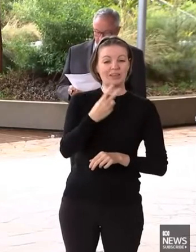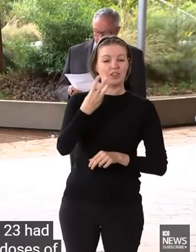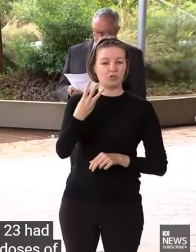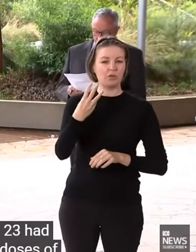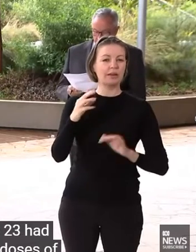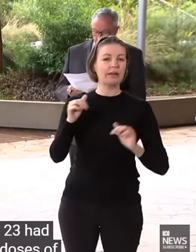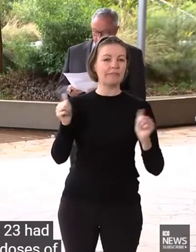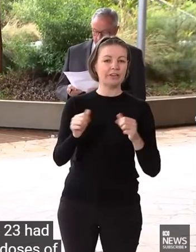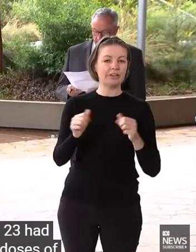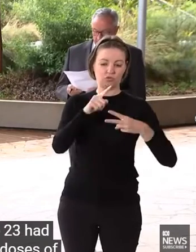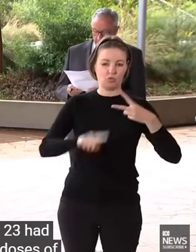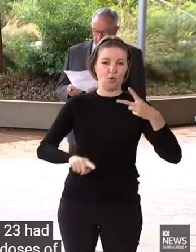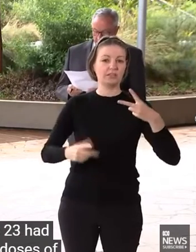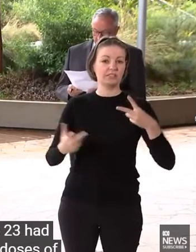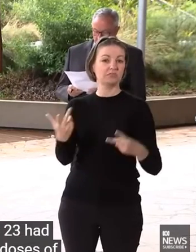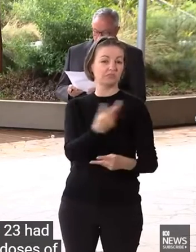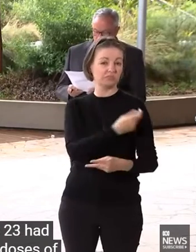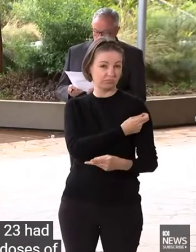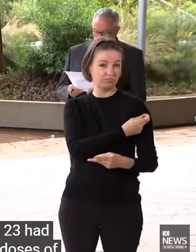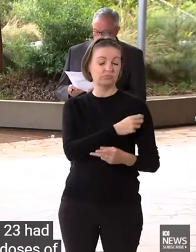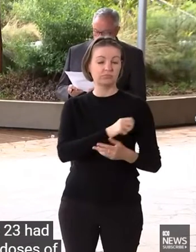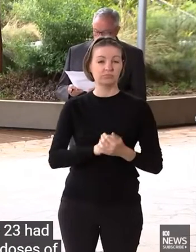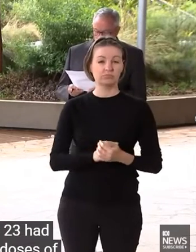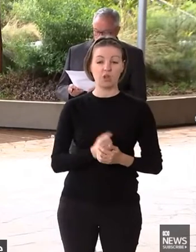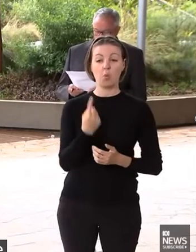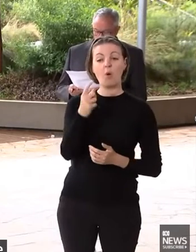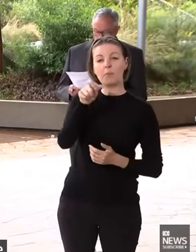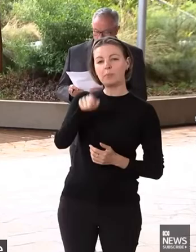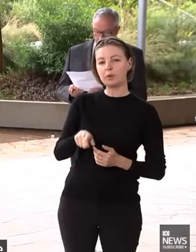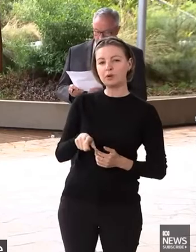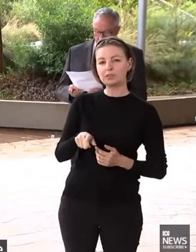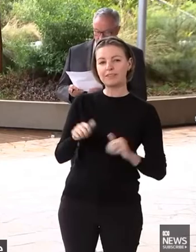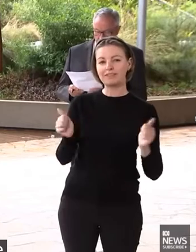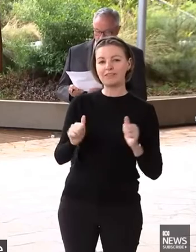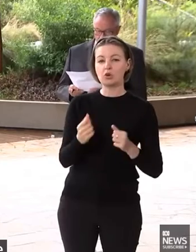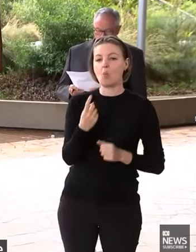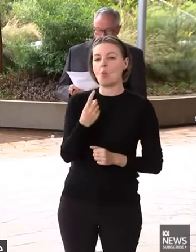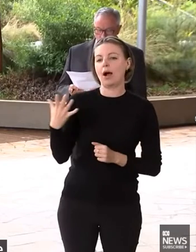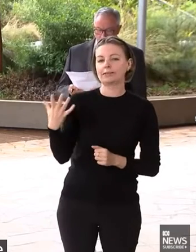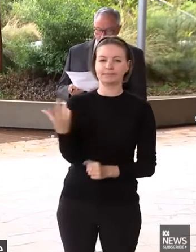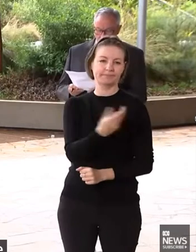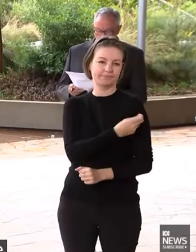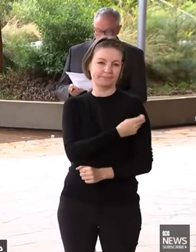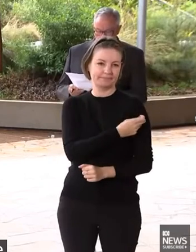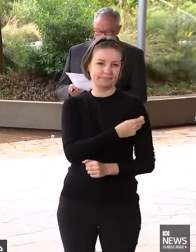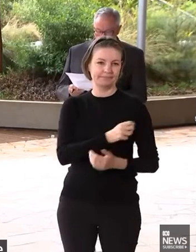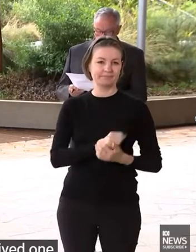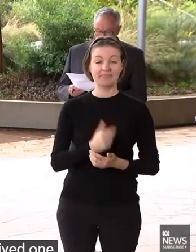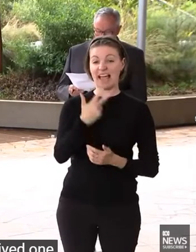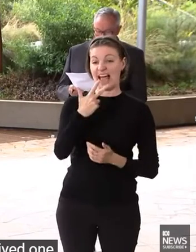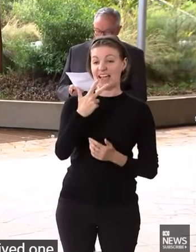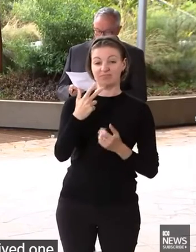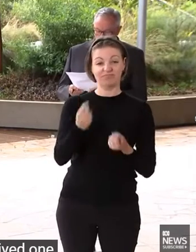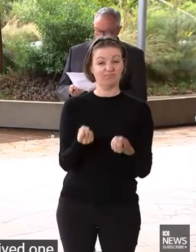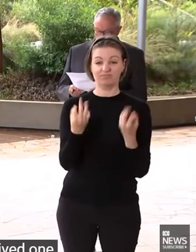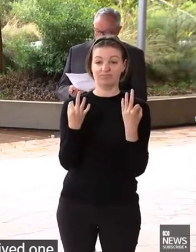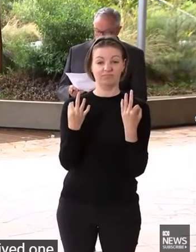received at least two doses of COVID vaccine. One person had received one dose and eight were not vaccinated.